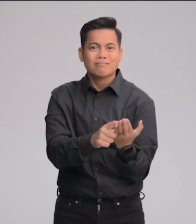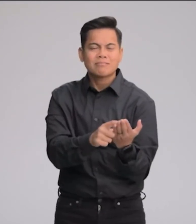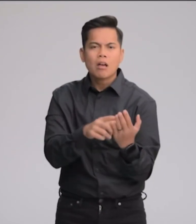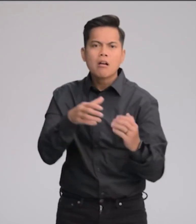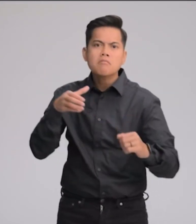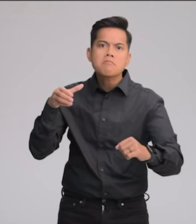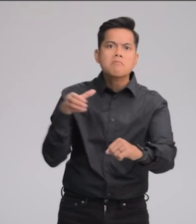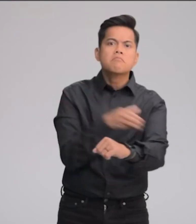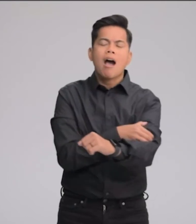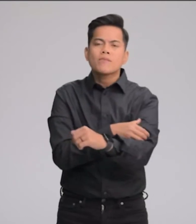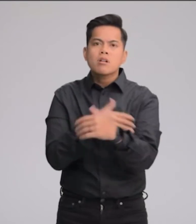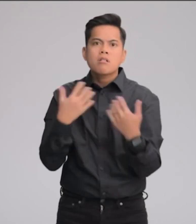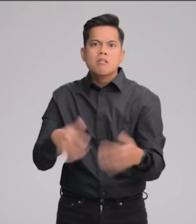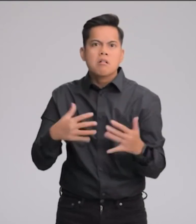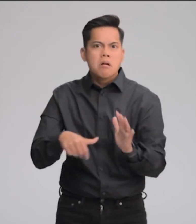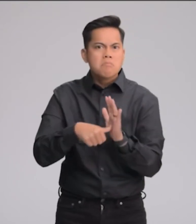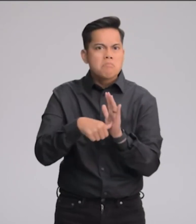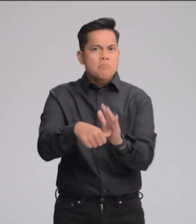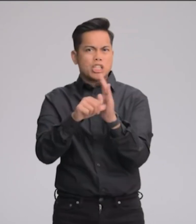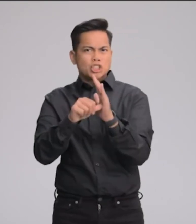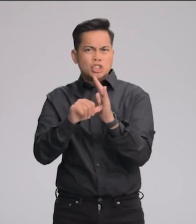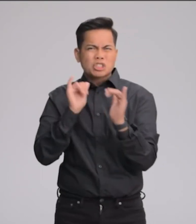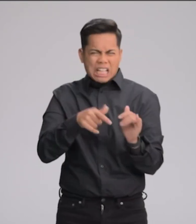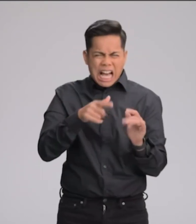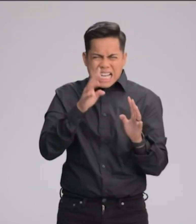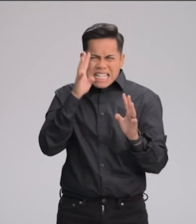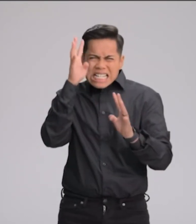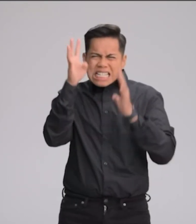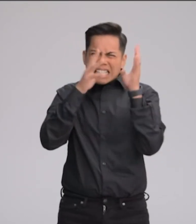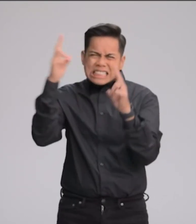powers the most impressive range of pro innovations yet.